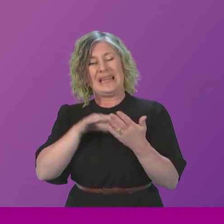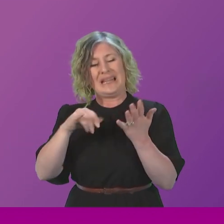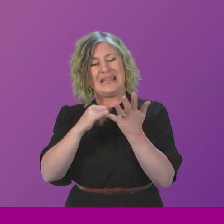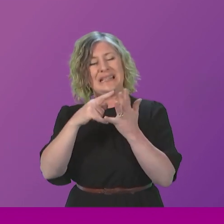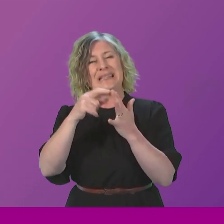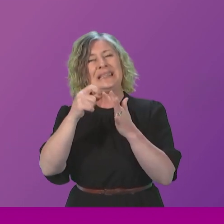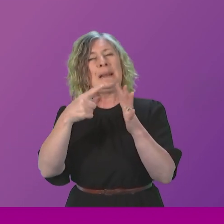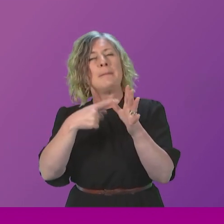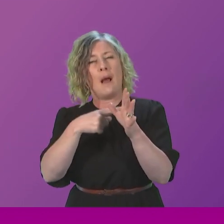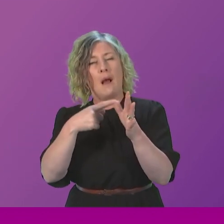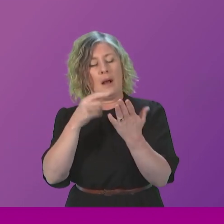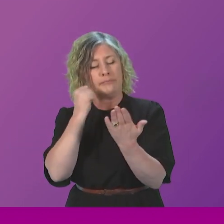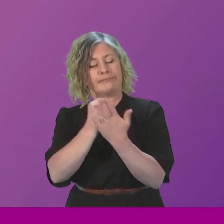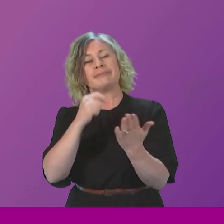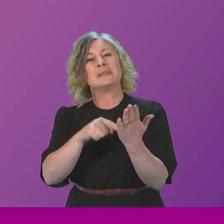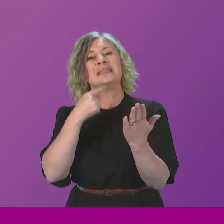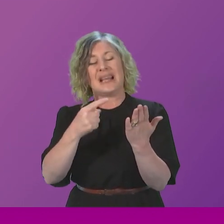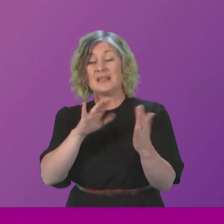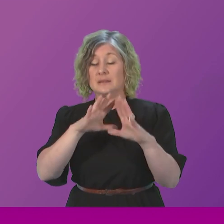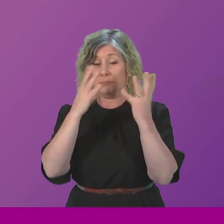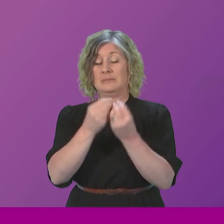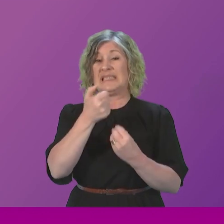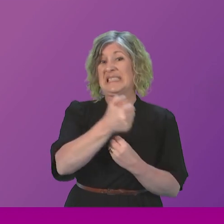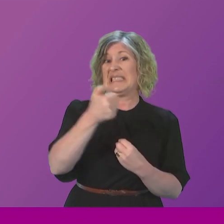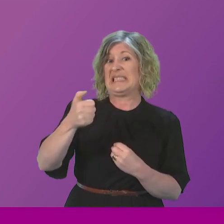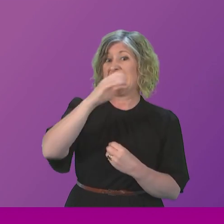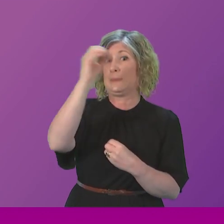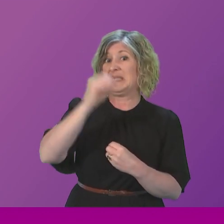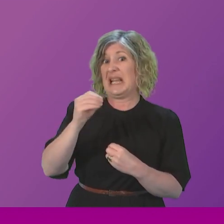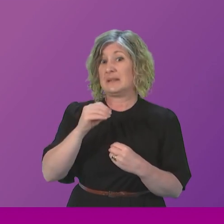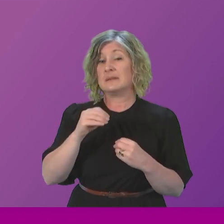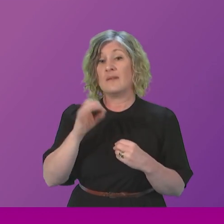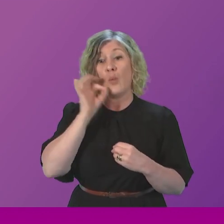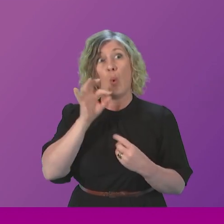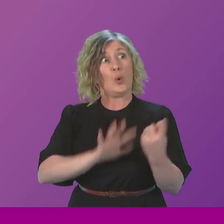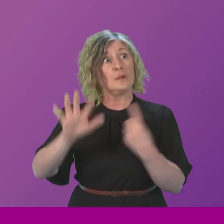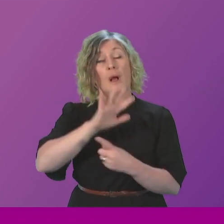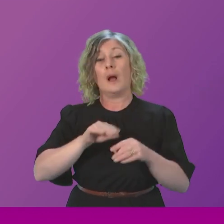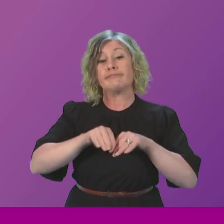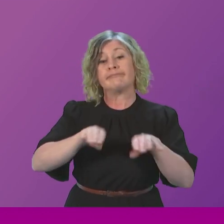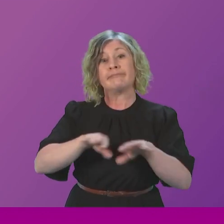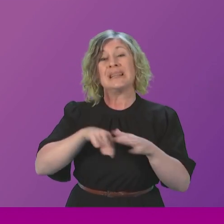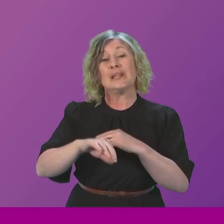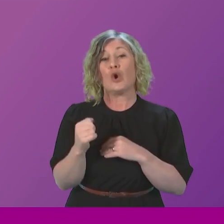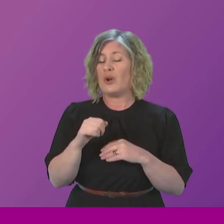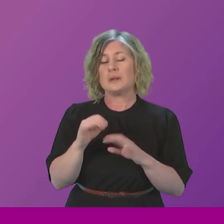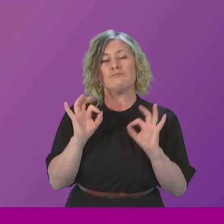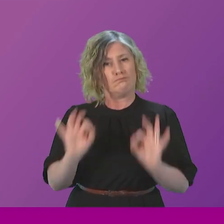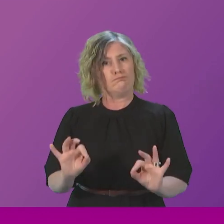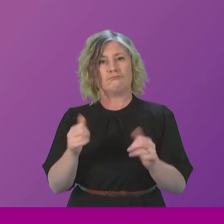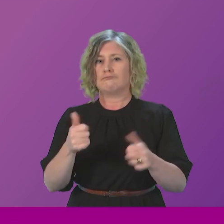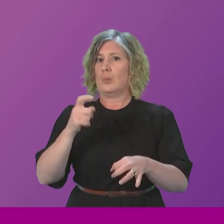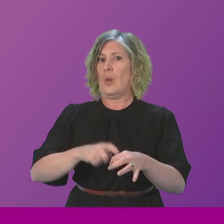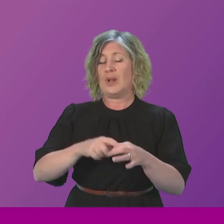showing that 66% of Scotland's water bodies are in good ecological condition. That compares to just 16%